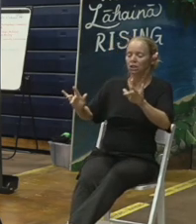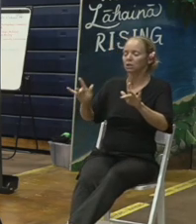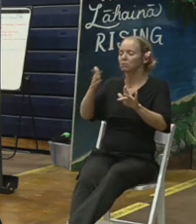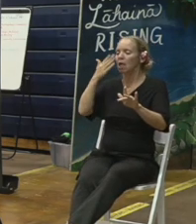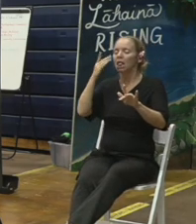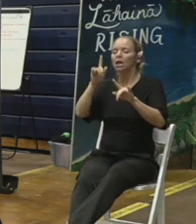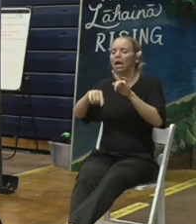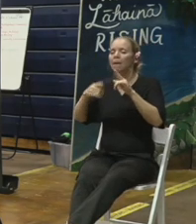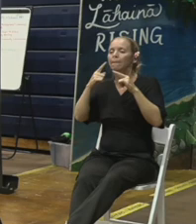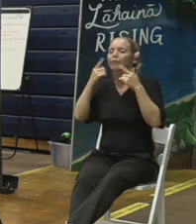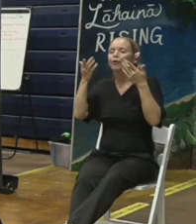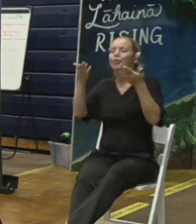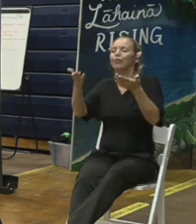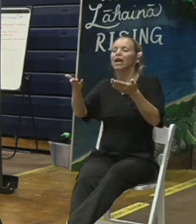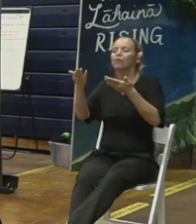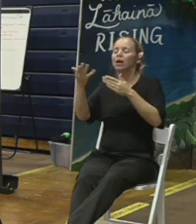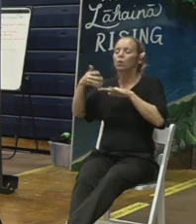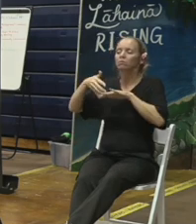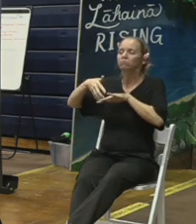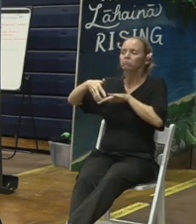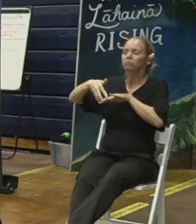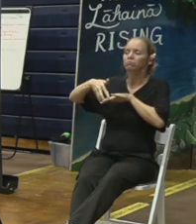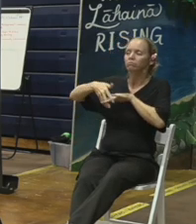but they will absorb into your body